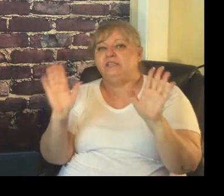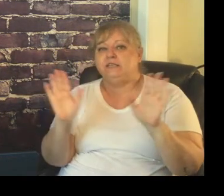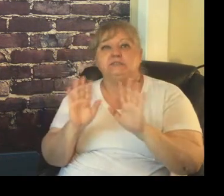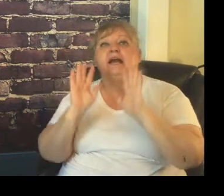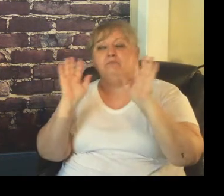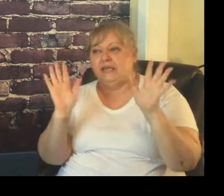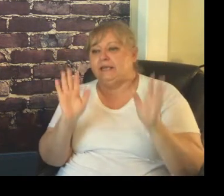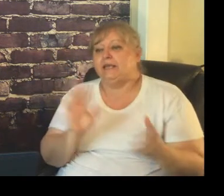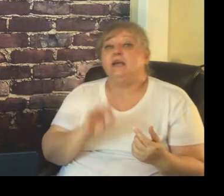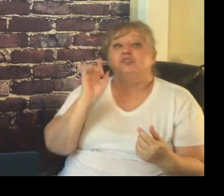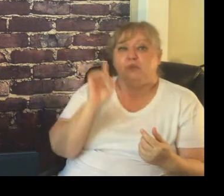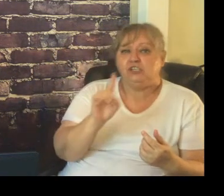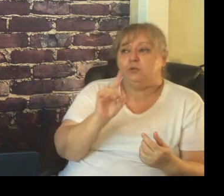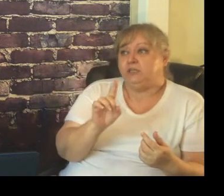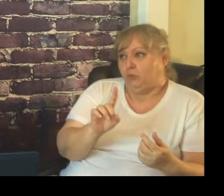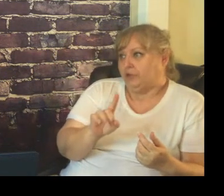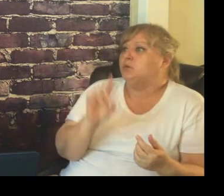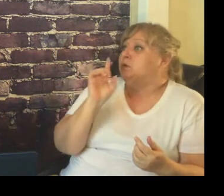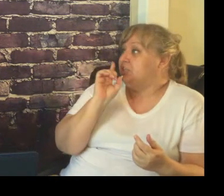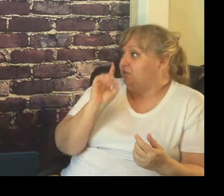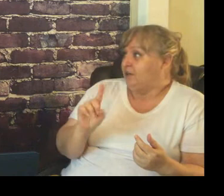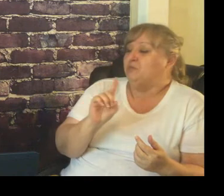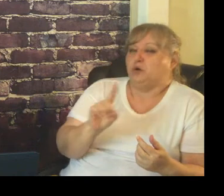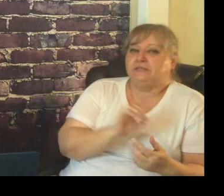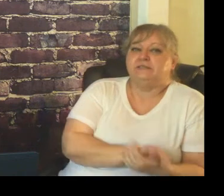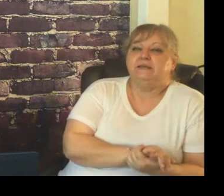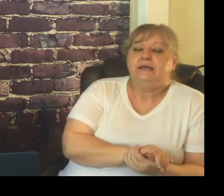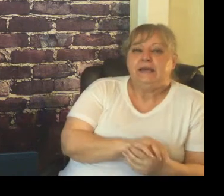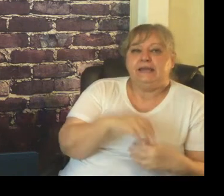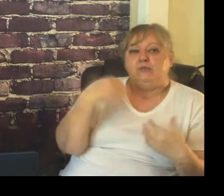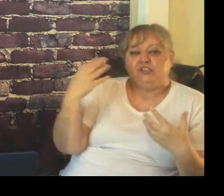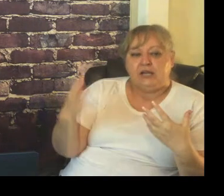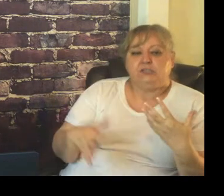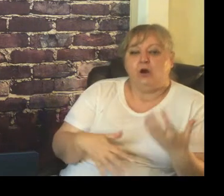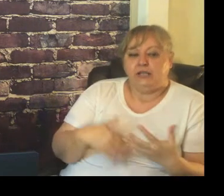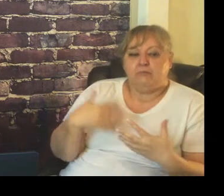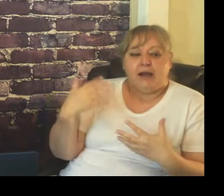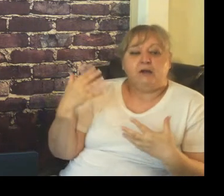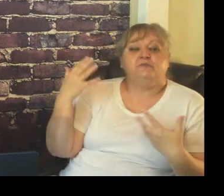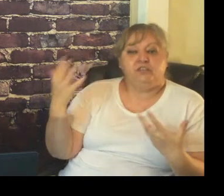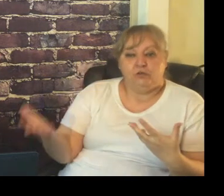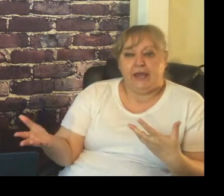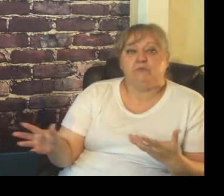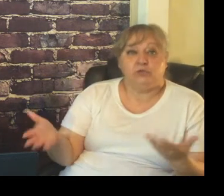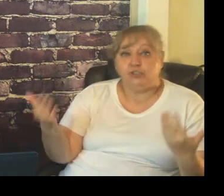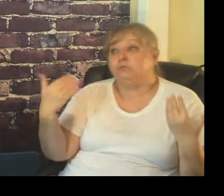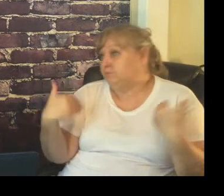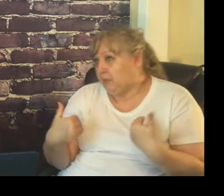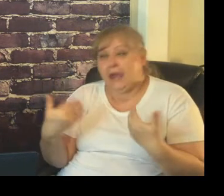single time big hit especially with the voice which is very important and then we start talking about video games which I